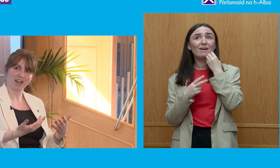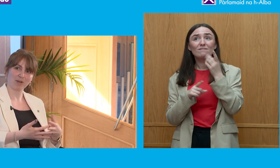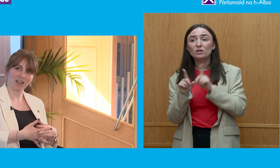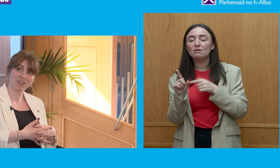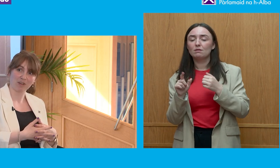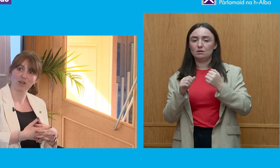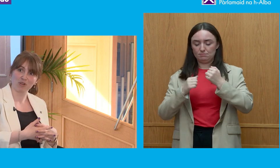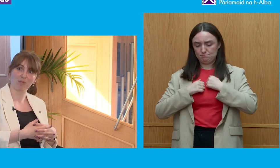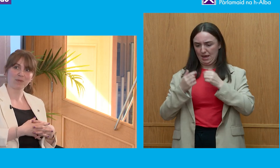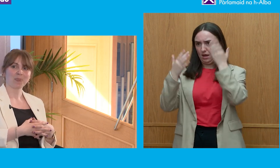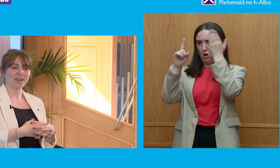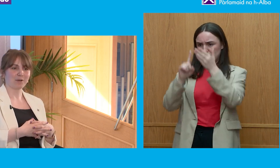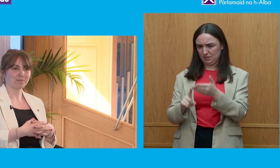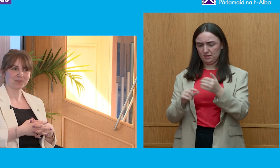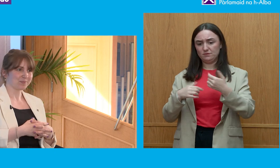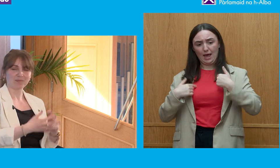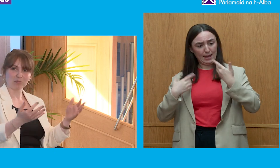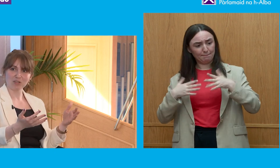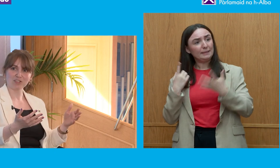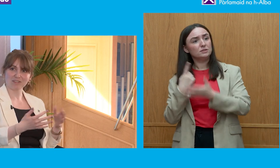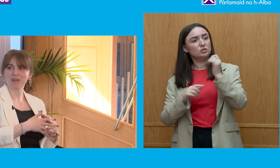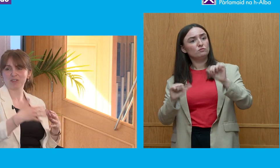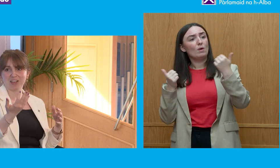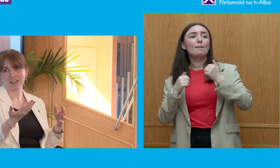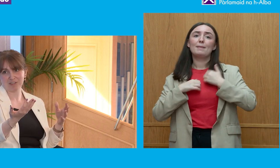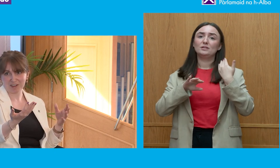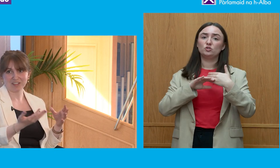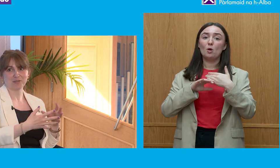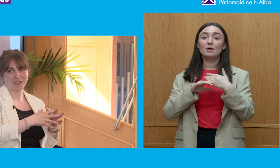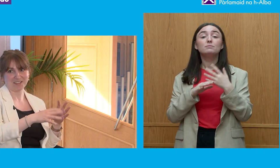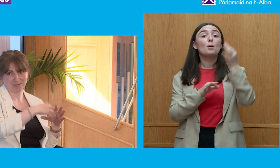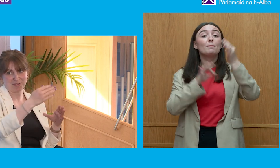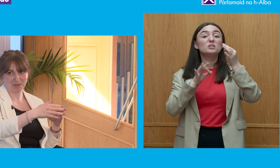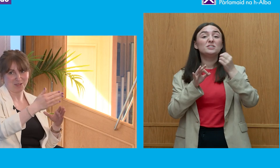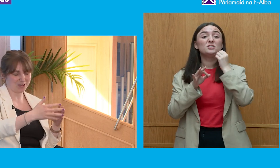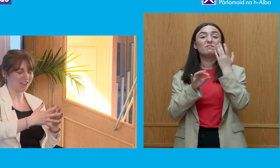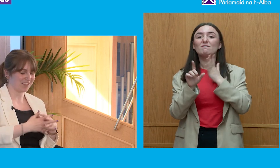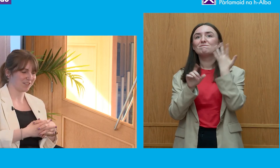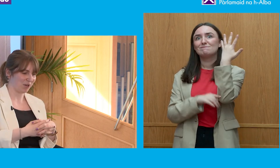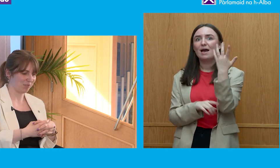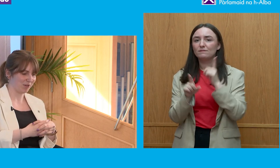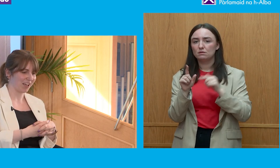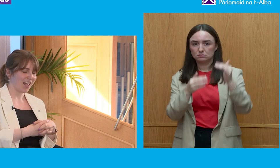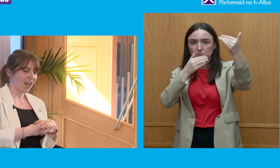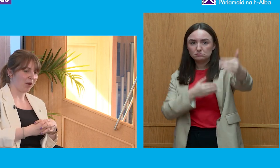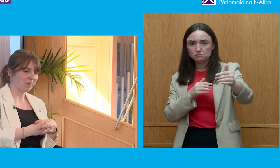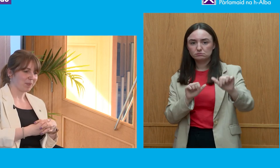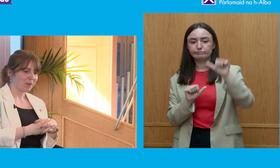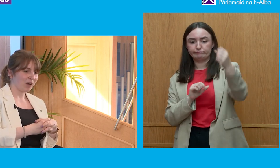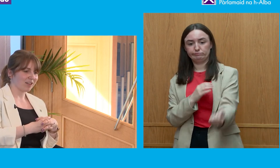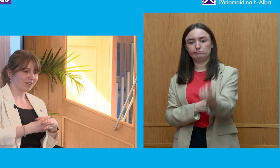what have I have I have I done my job politicians maybe you get that every five years right like maybe you get tested by the public